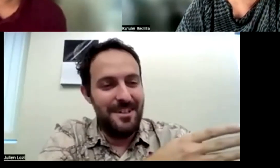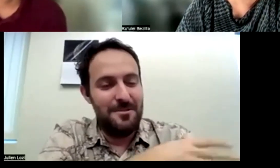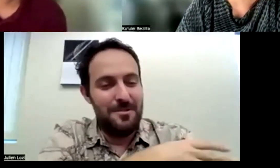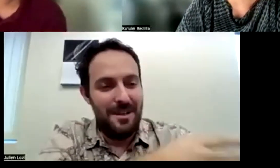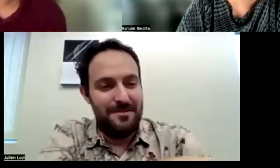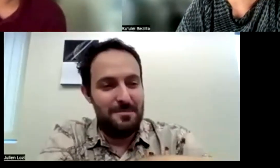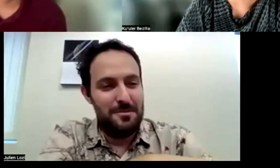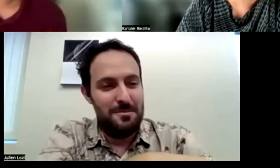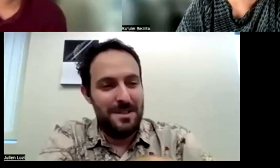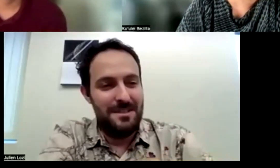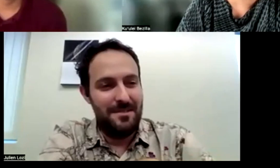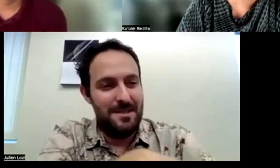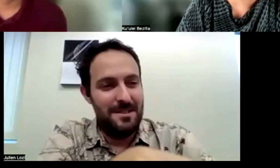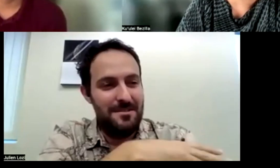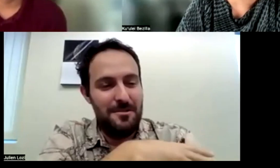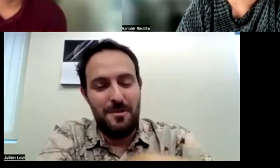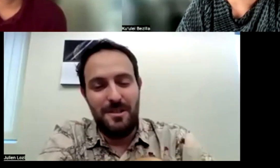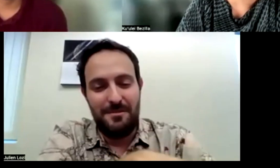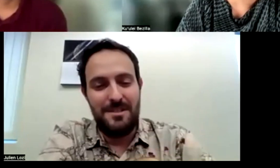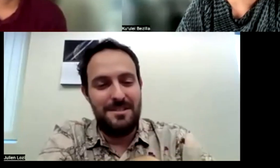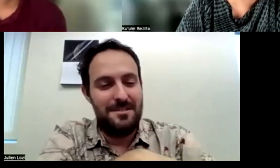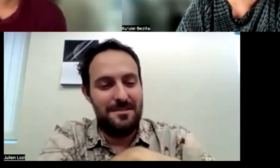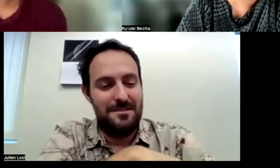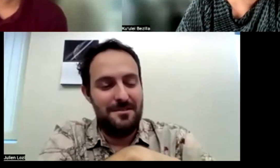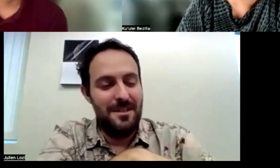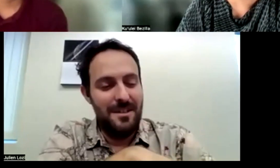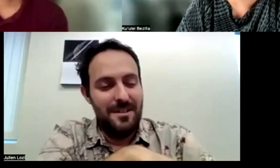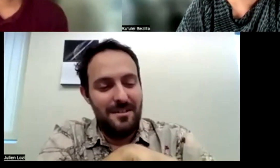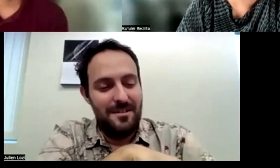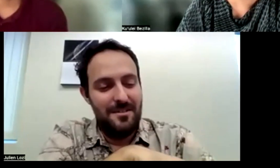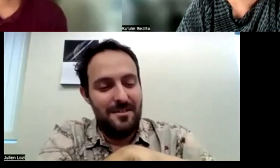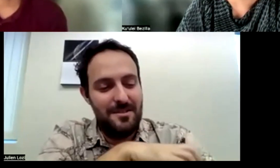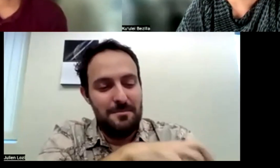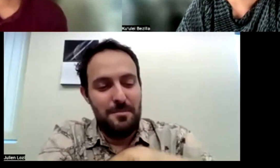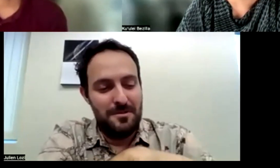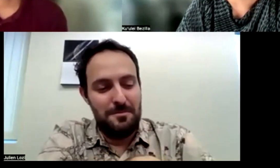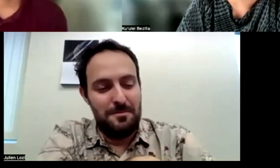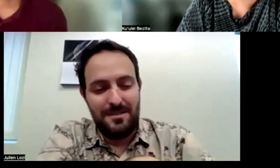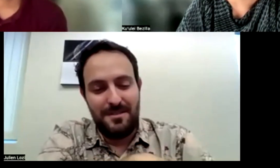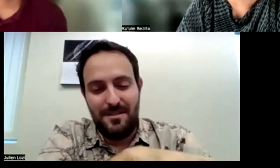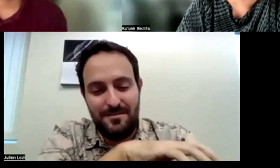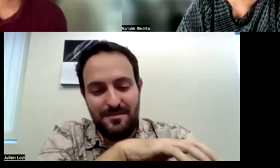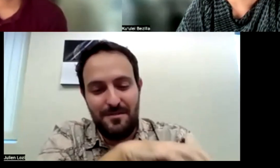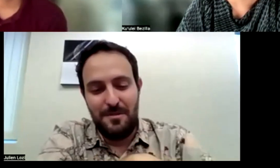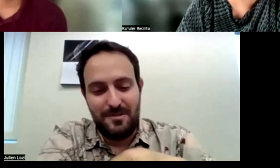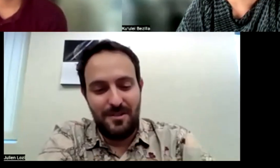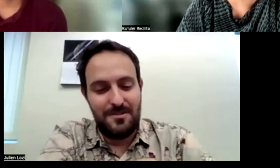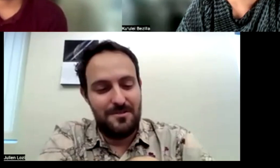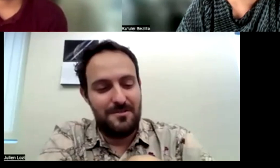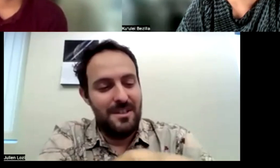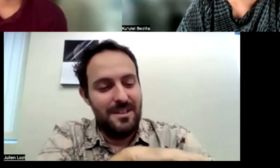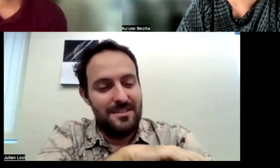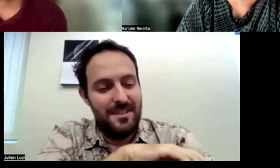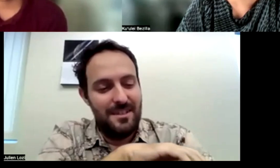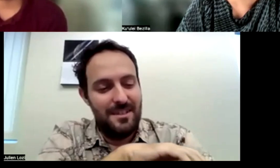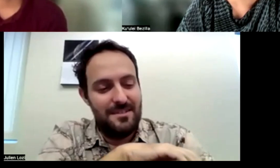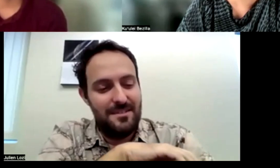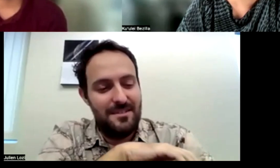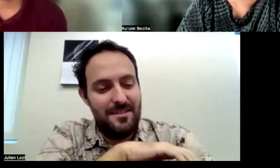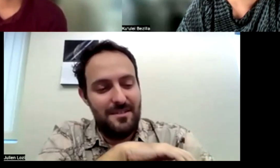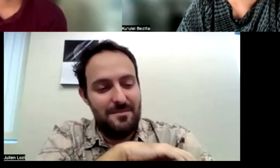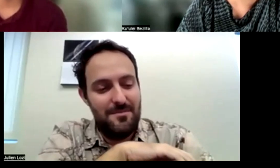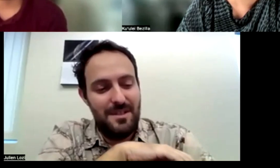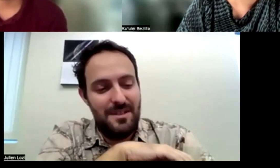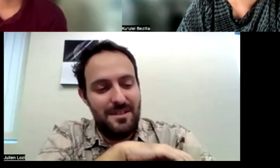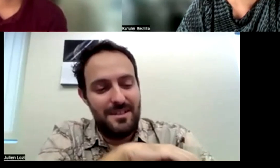to to have this perspective i mean the hawaiian language is so uh an important part of the hawaiian culture that